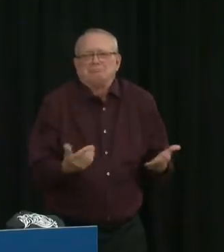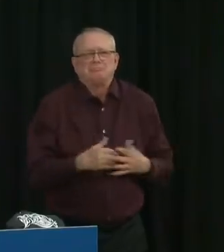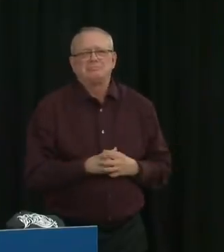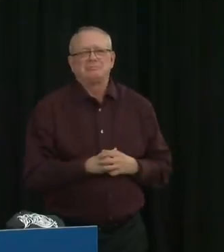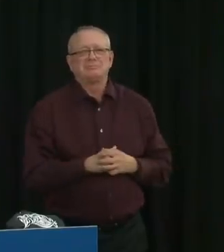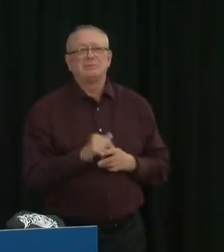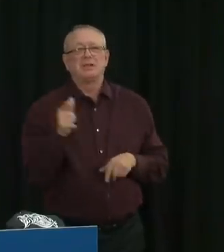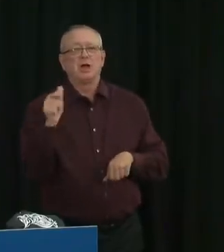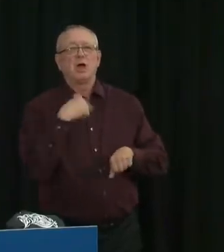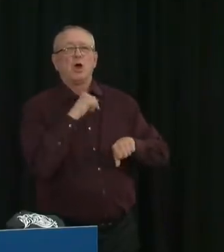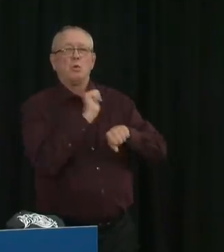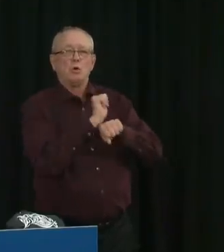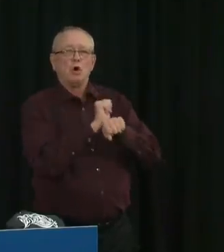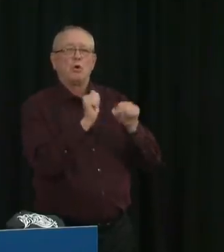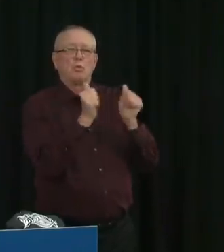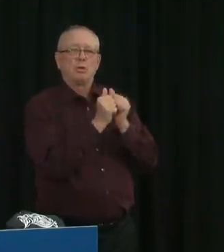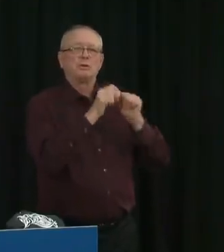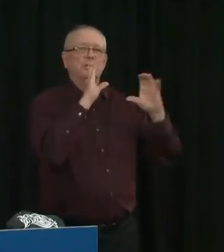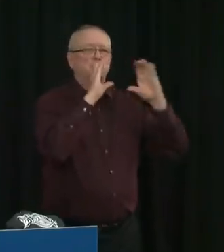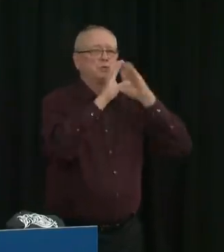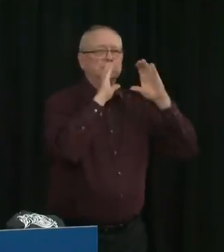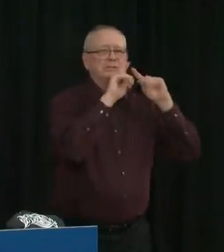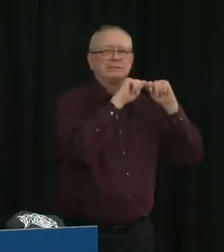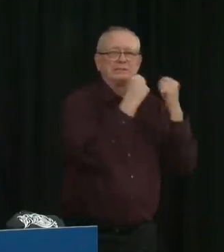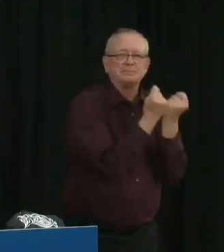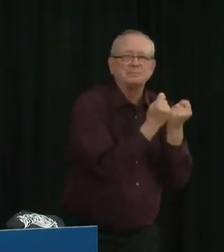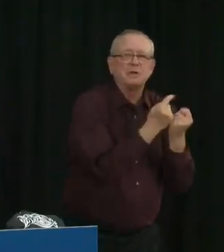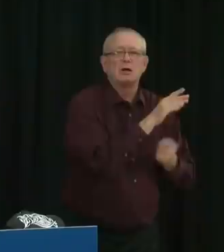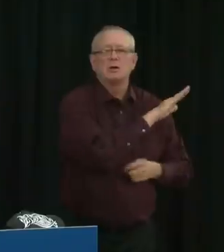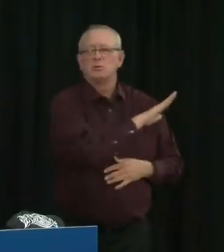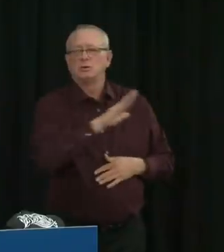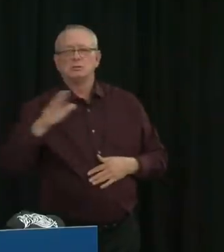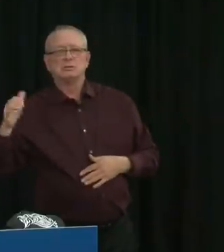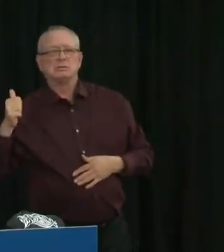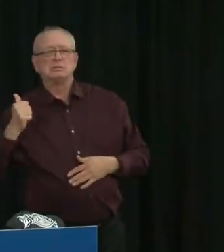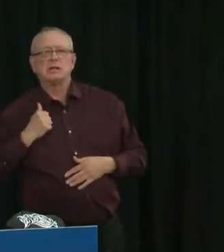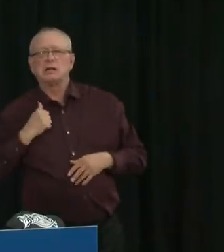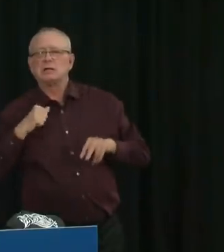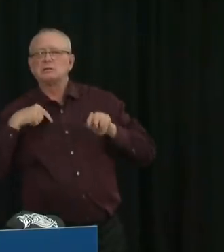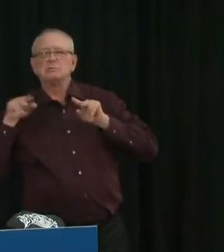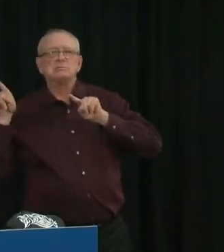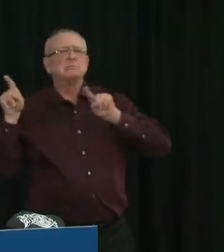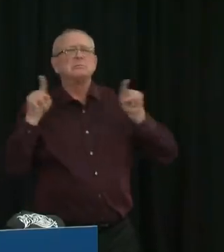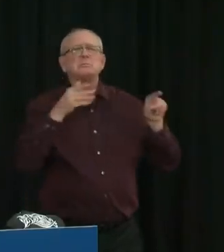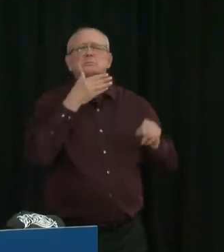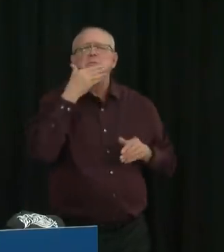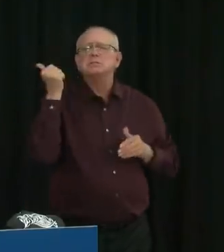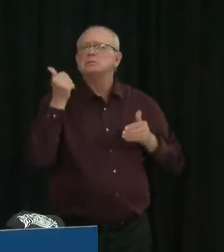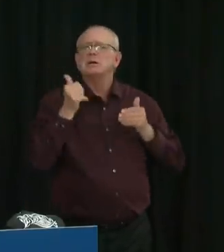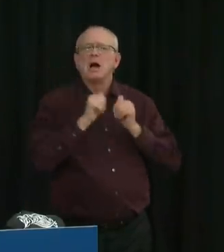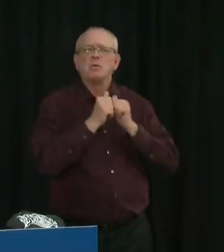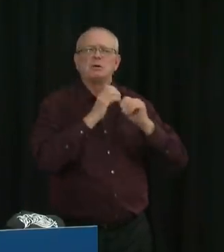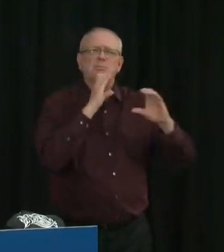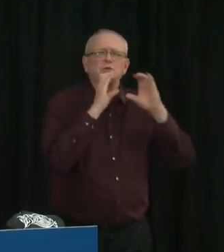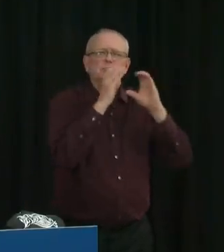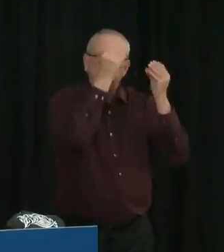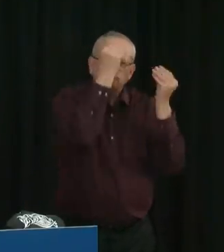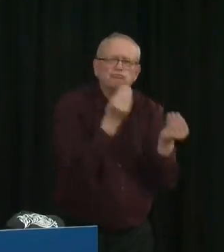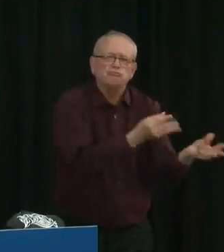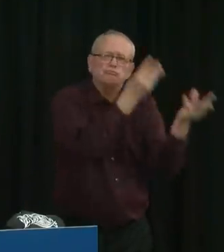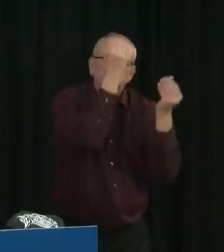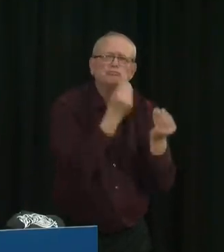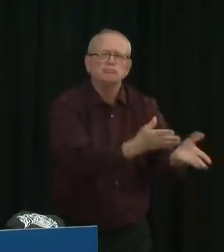and with colleagues across the country to try to understand how to best communicate with that particular group. I think it's